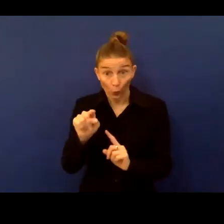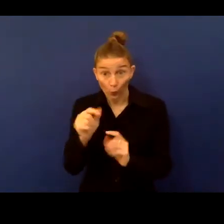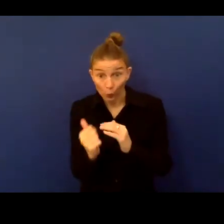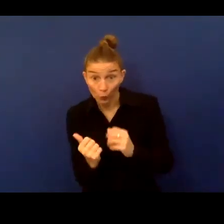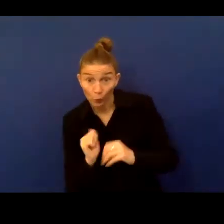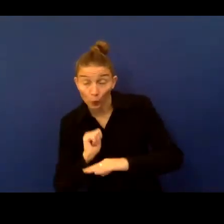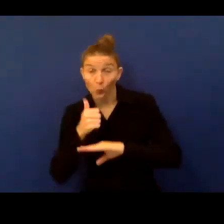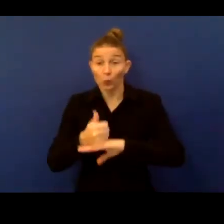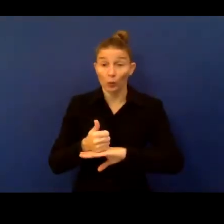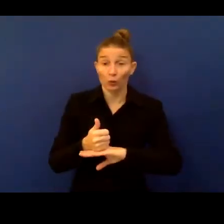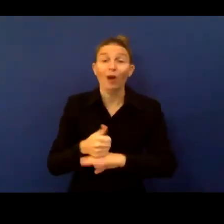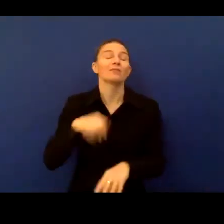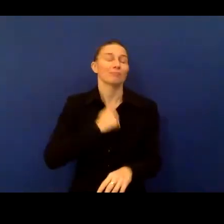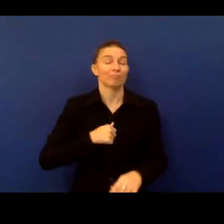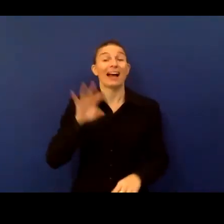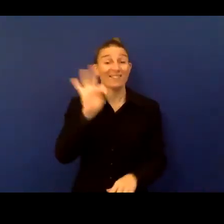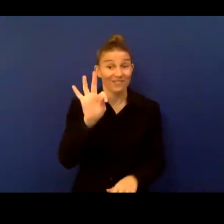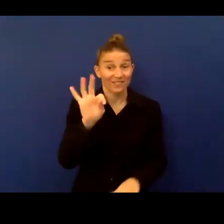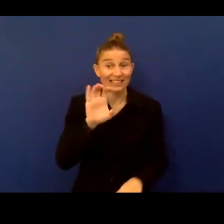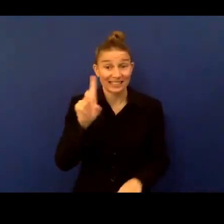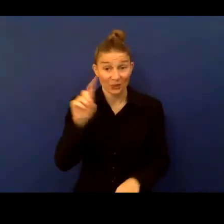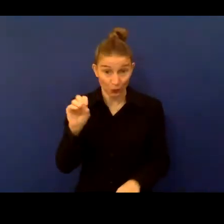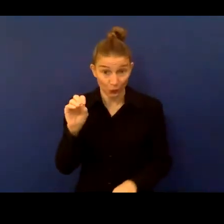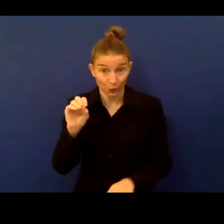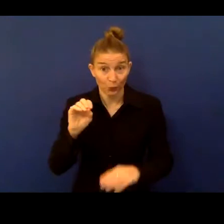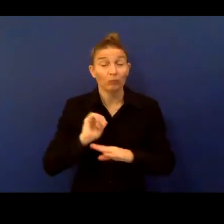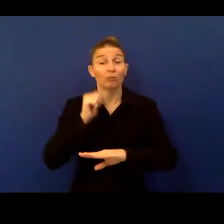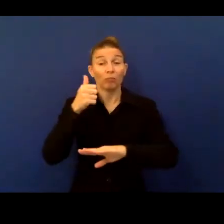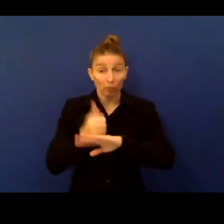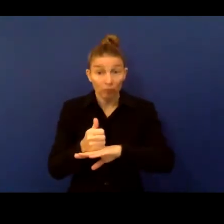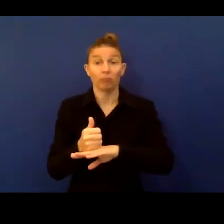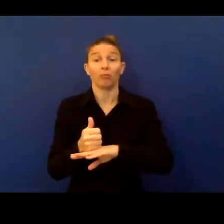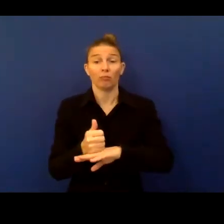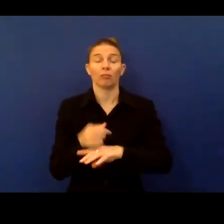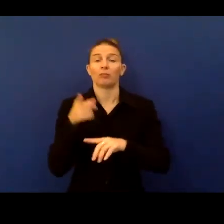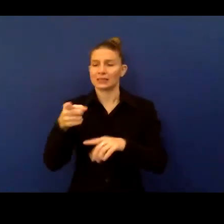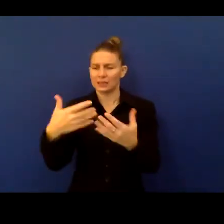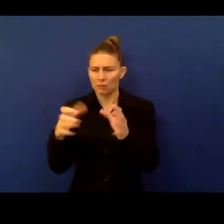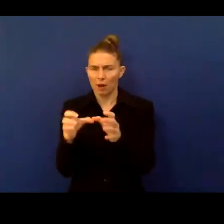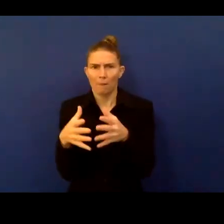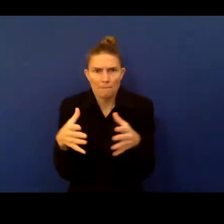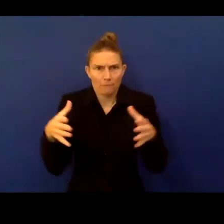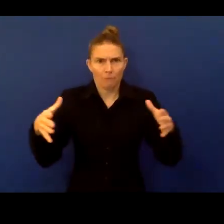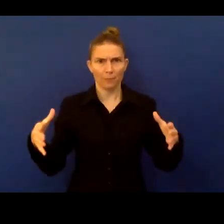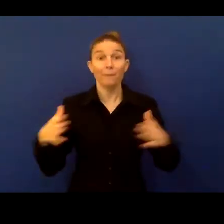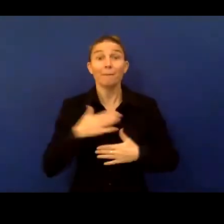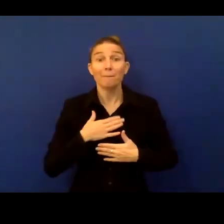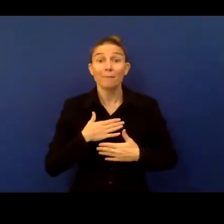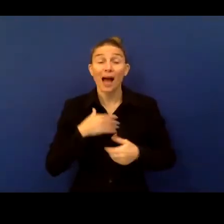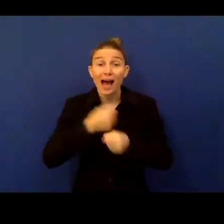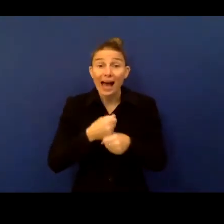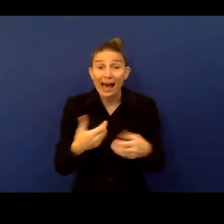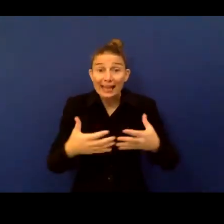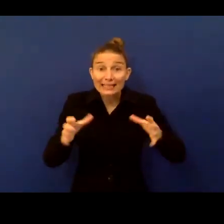to work with more partners across a wider stage. It's a much bigger department. And so it enables my team to influence